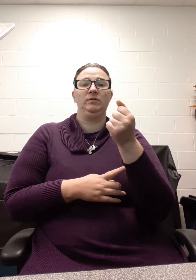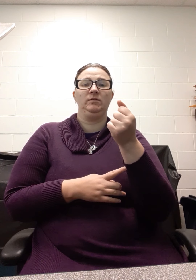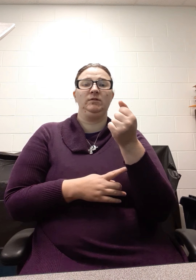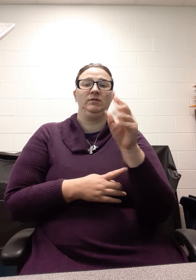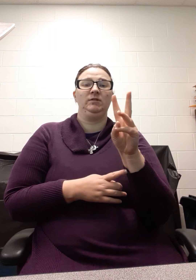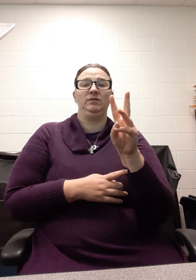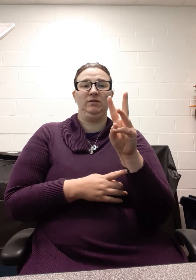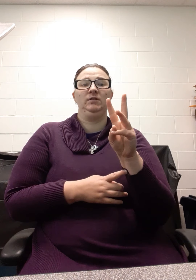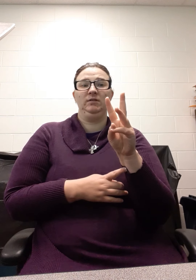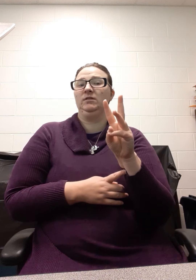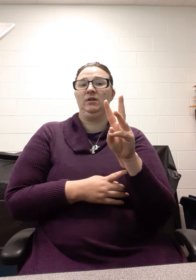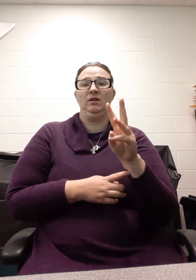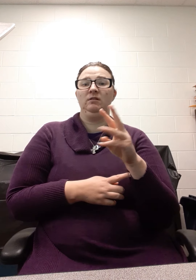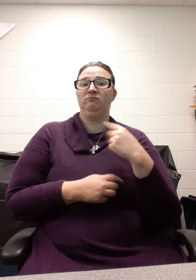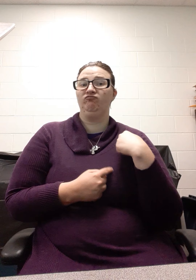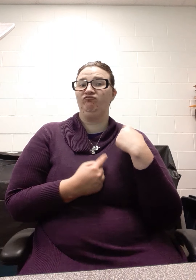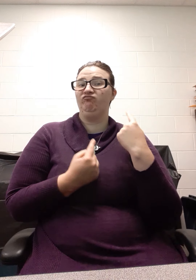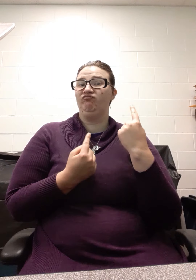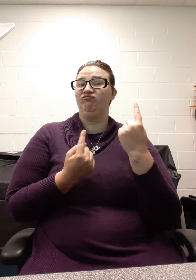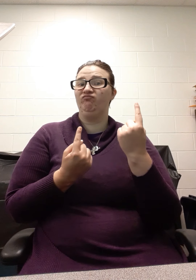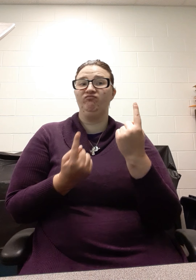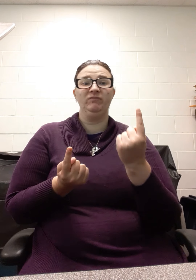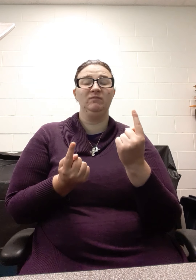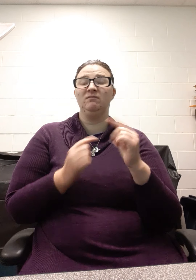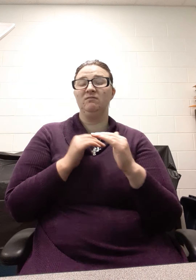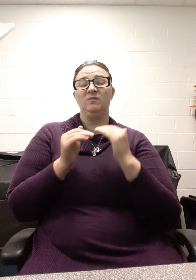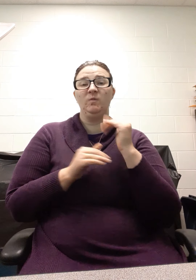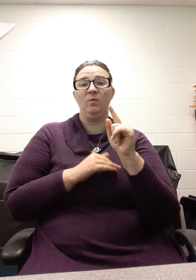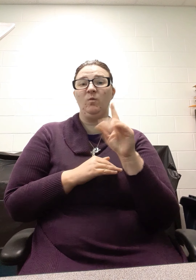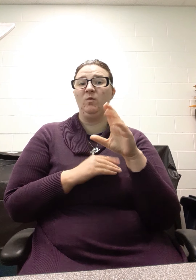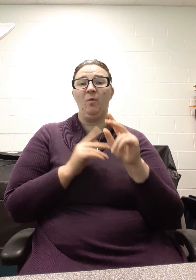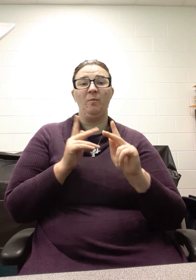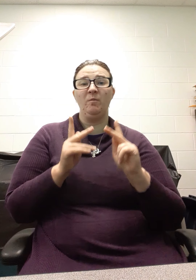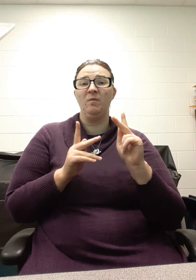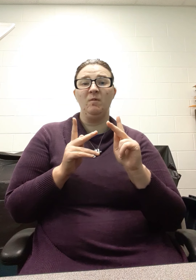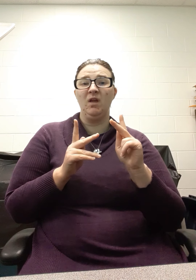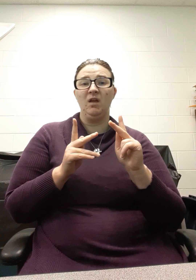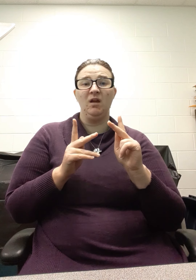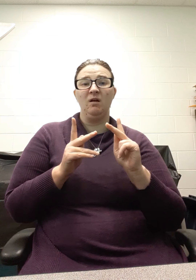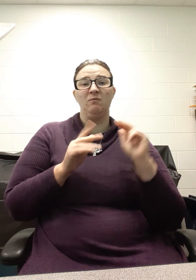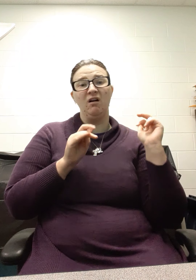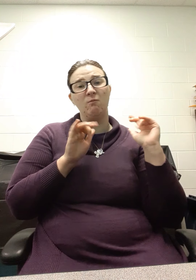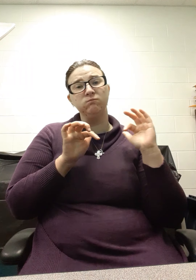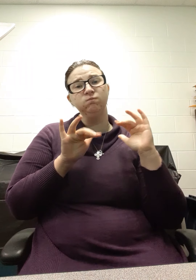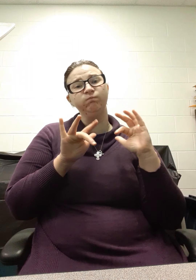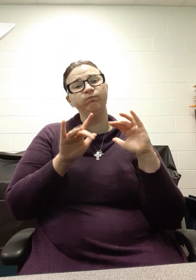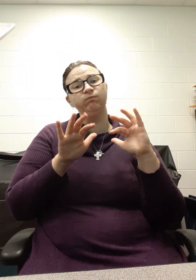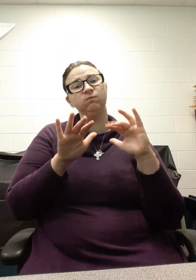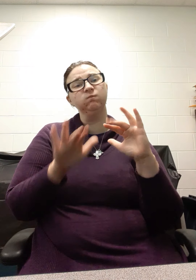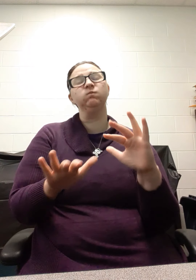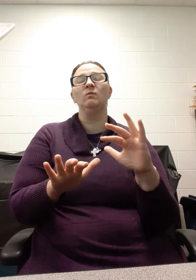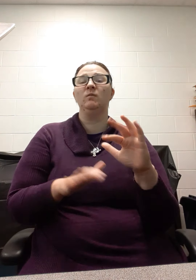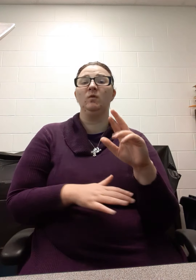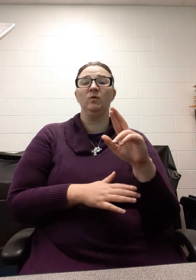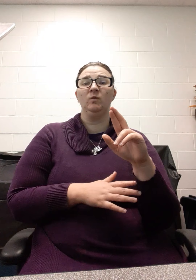we've had hundreds of thousands of people come through here. It's got rave reviews. People are very excited about this. And the first deck is really